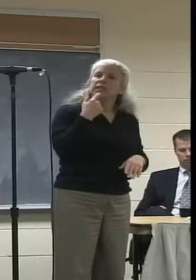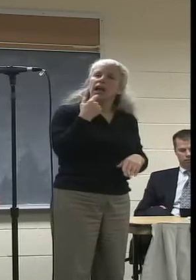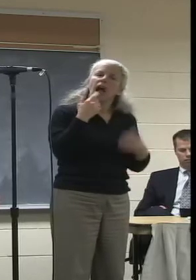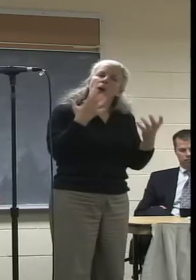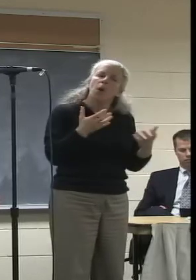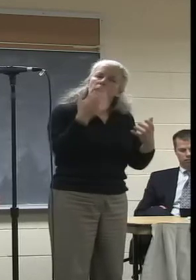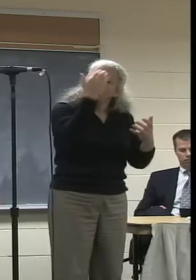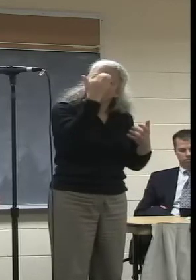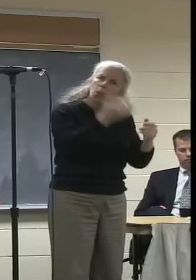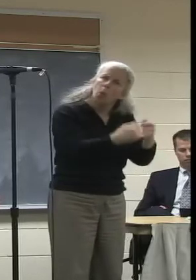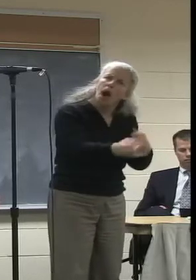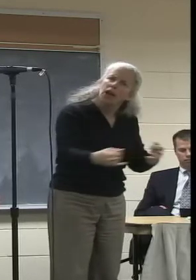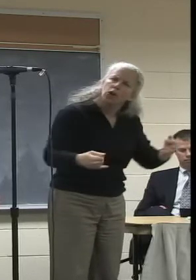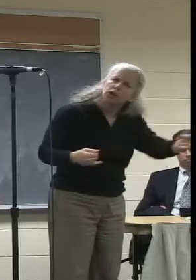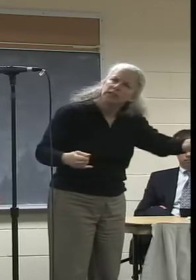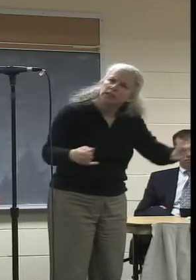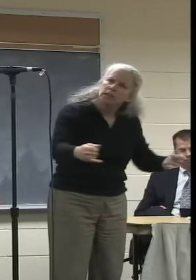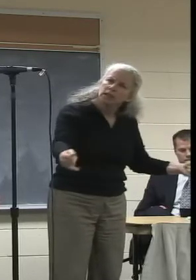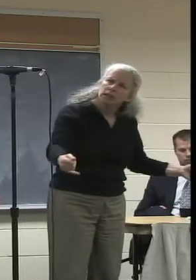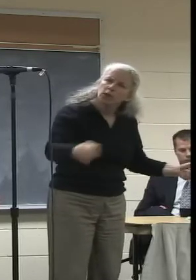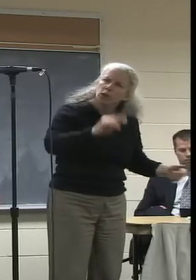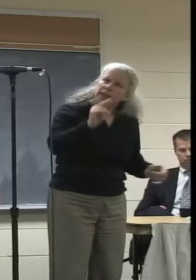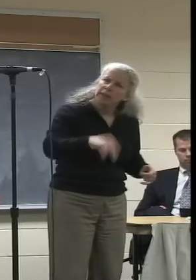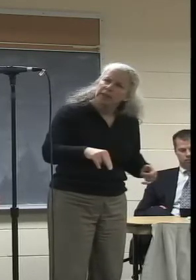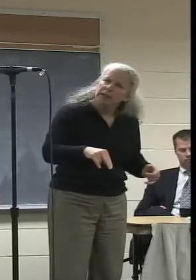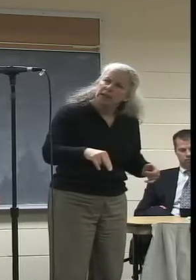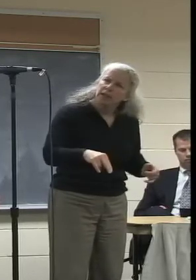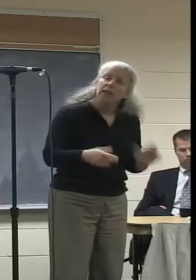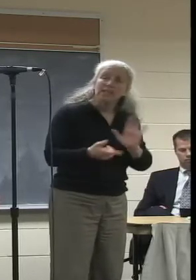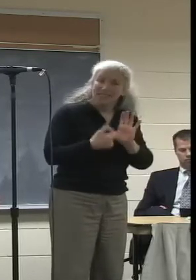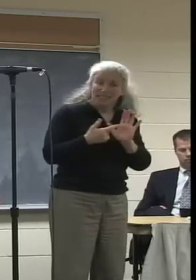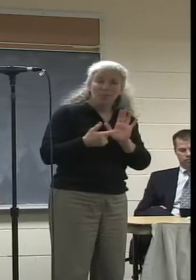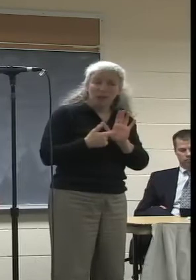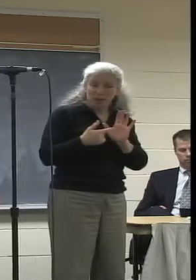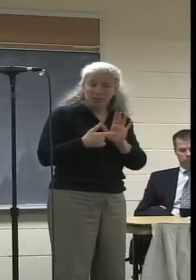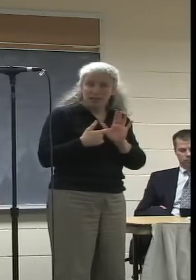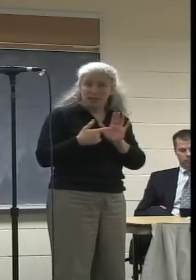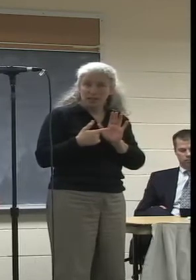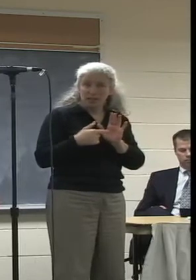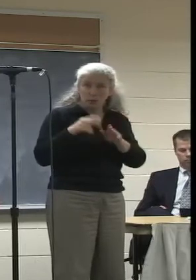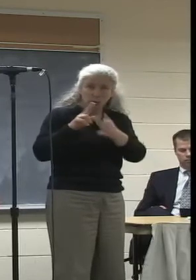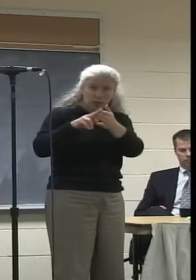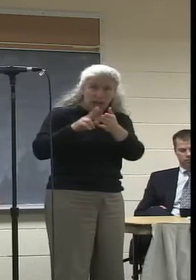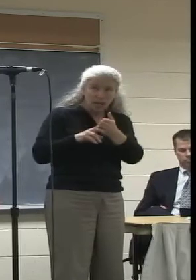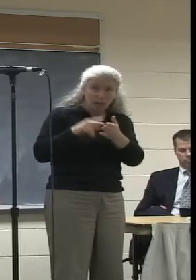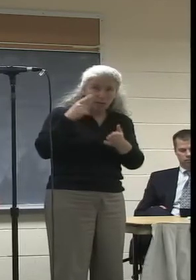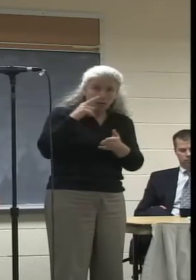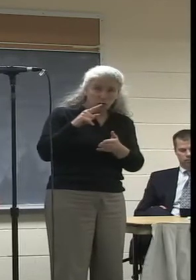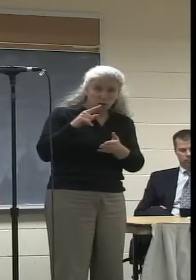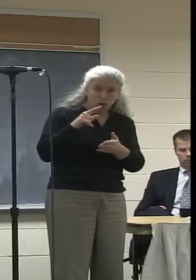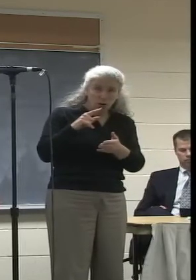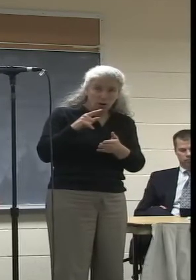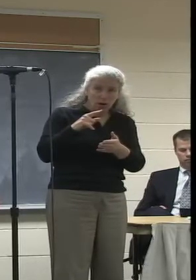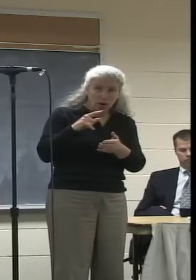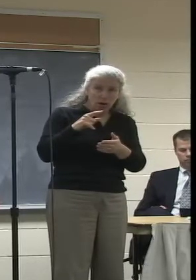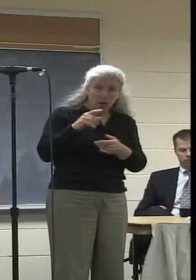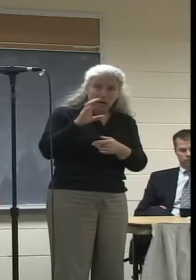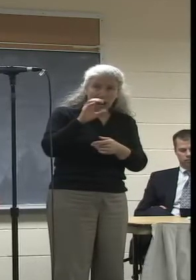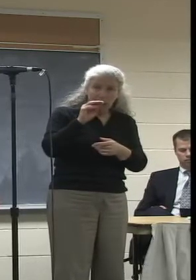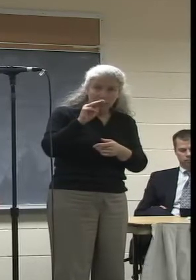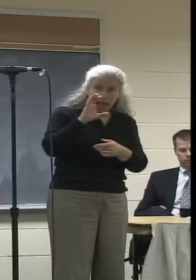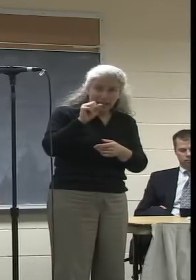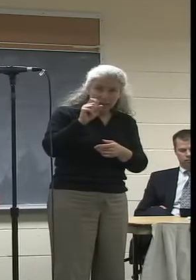wiring for Northampton. Because you will see that there are places in town when you sign up for Comcast they split the signal with another household.